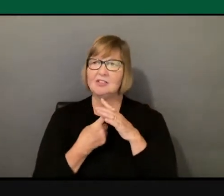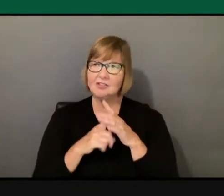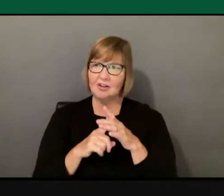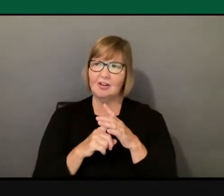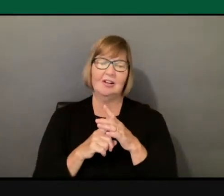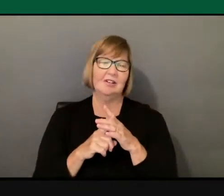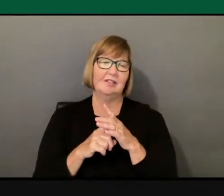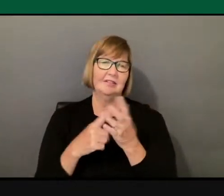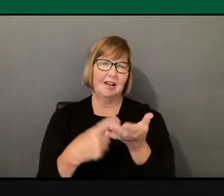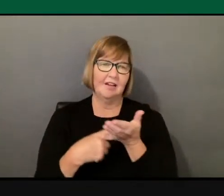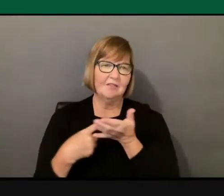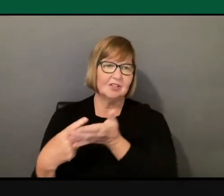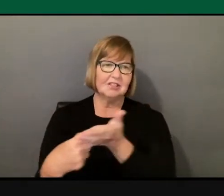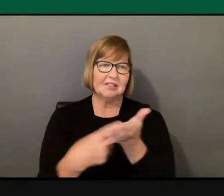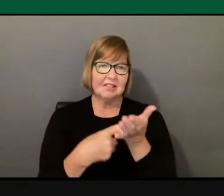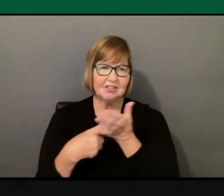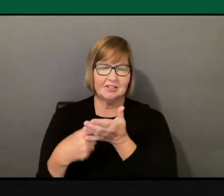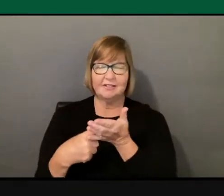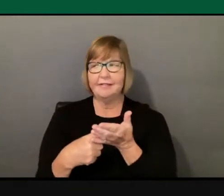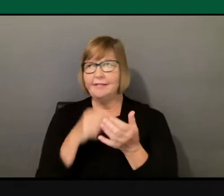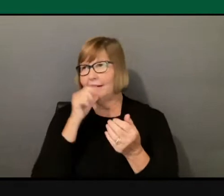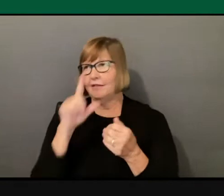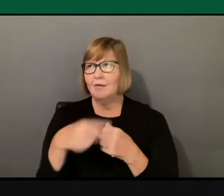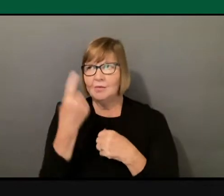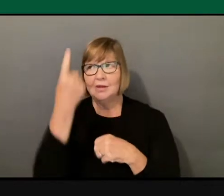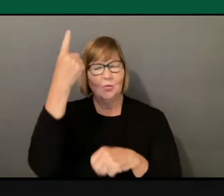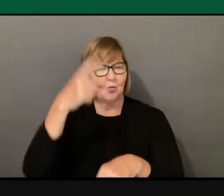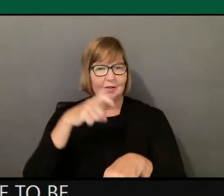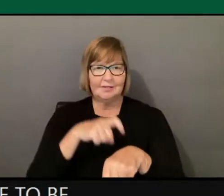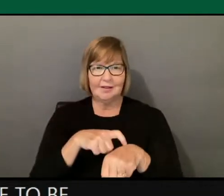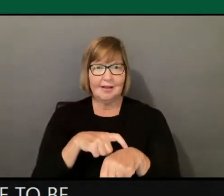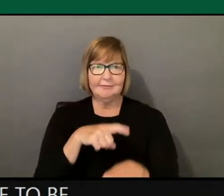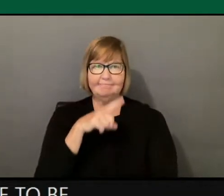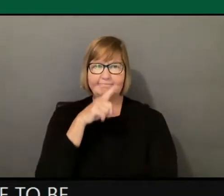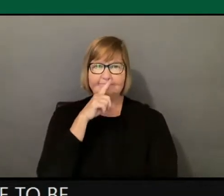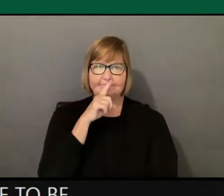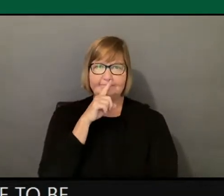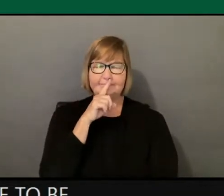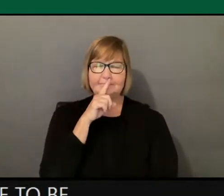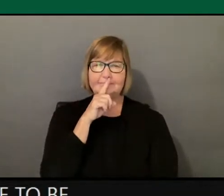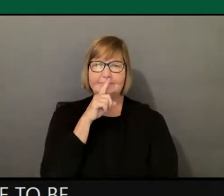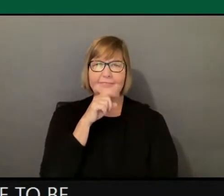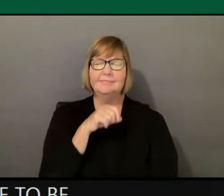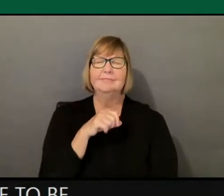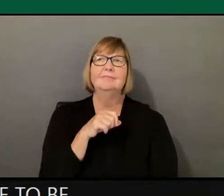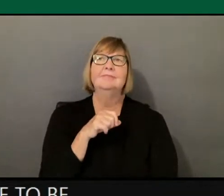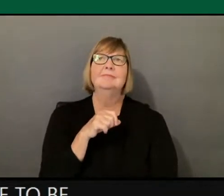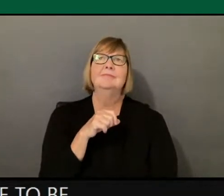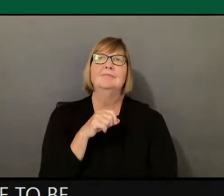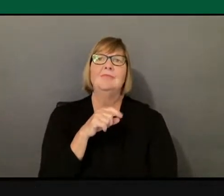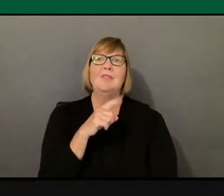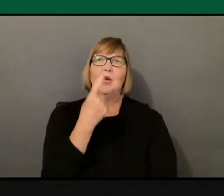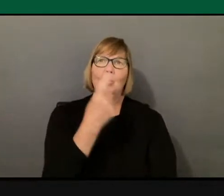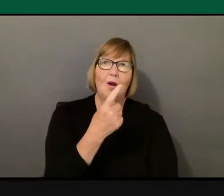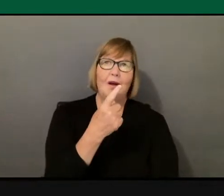more than one-time conversations. There has to be, because, you know, one and done is fine, but then